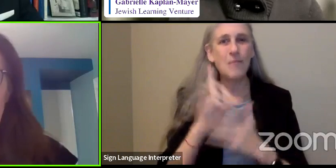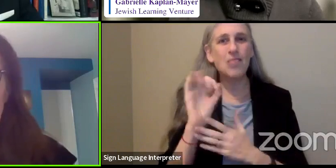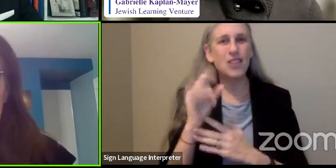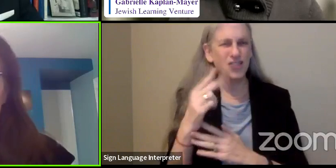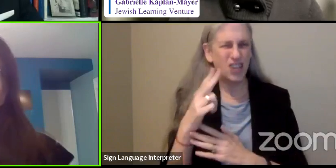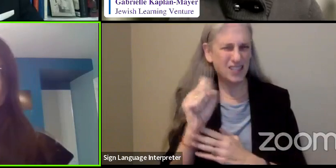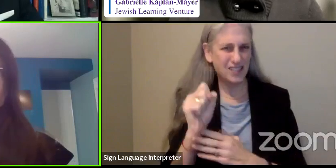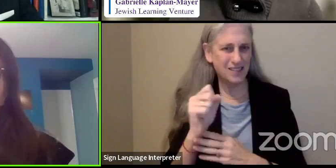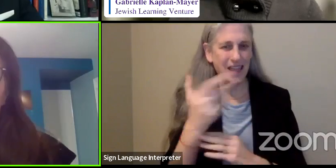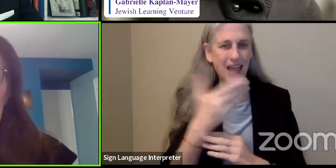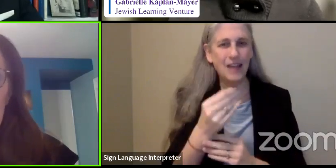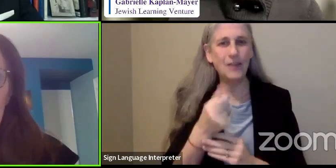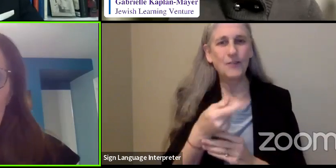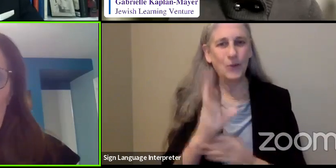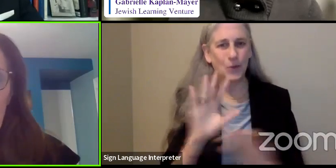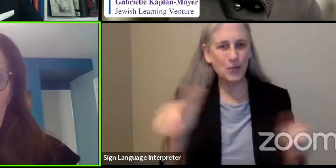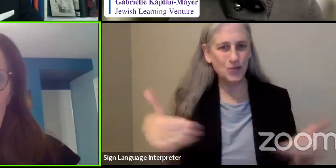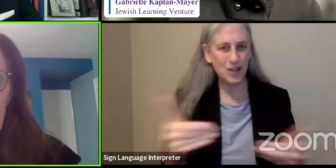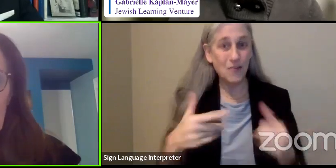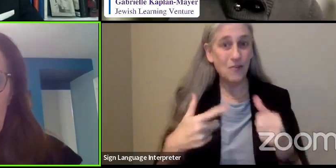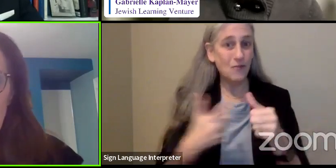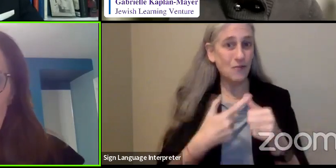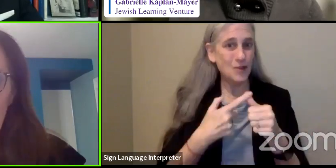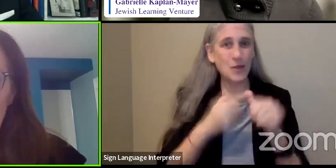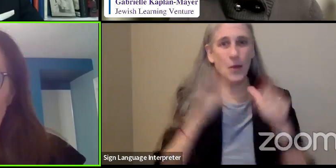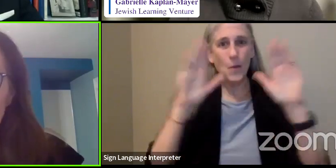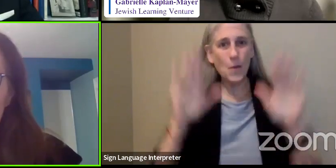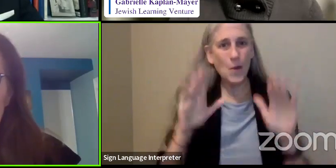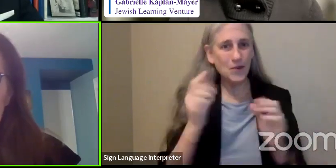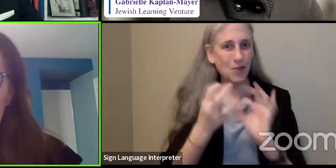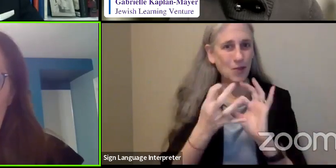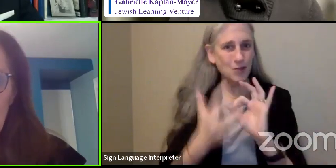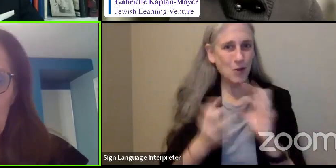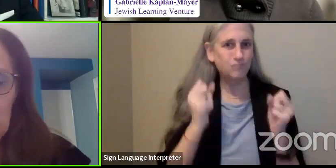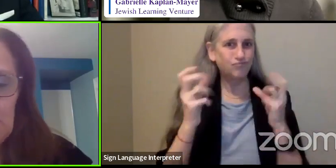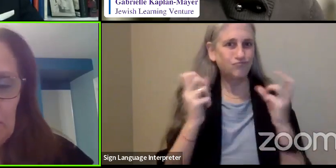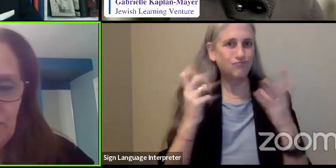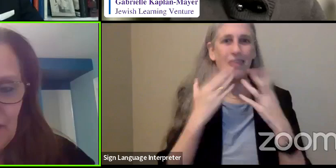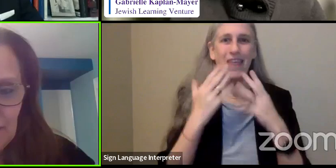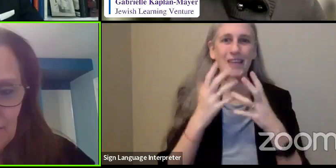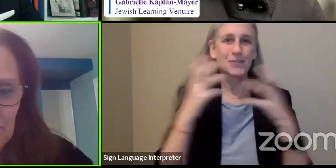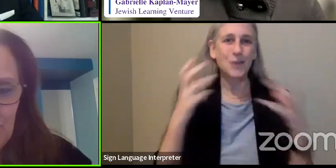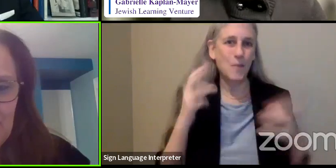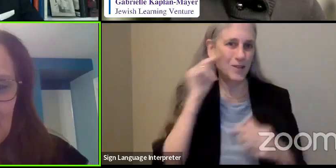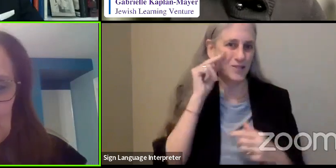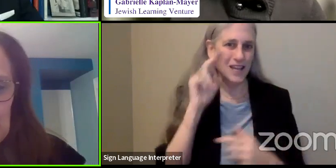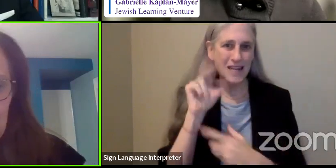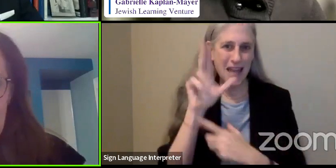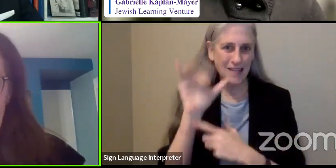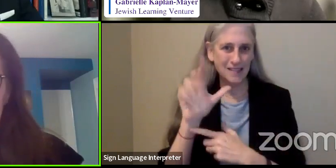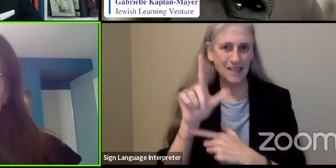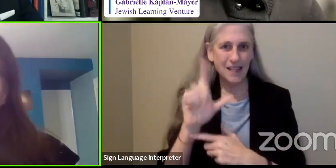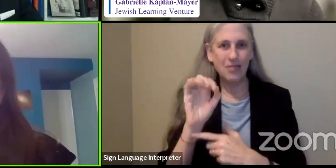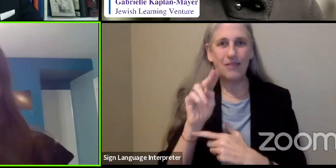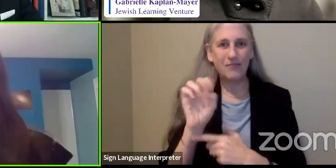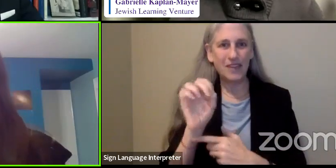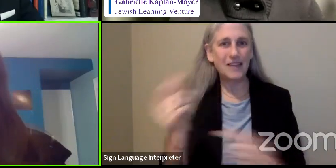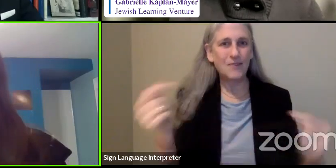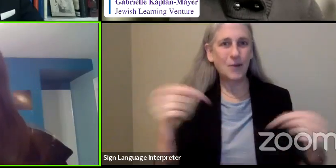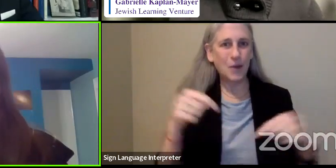introductions. First, we have a wonderful ASL interpreter. Thanks so much to Nancy Levine for being here this evening.